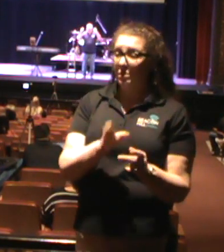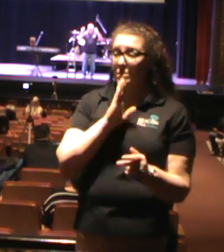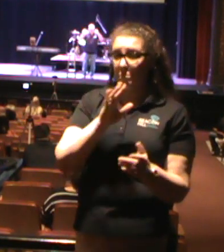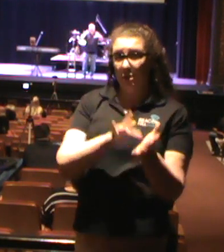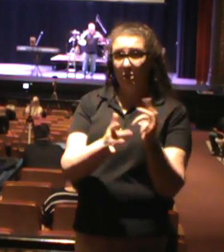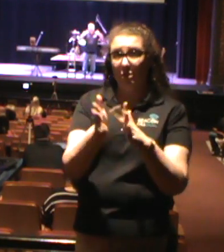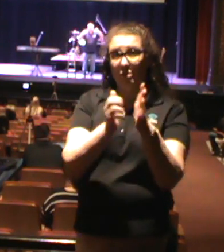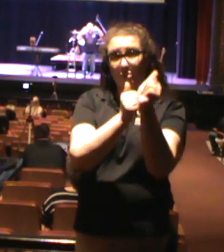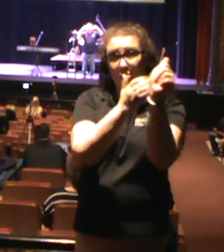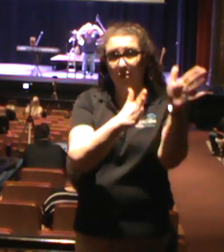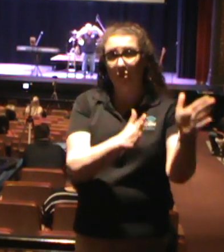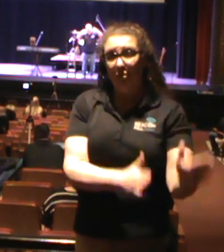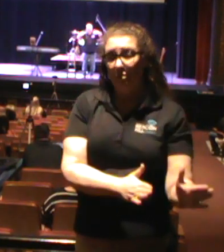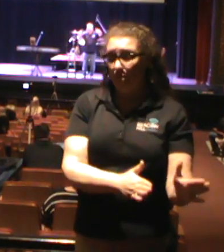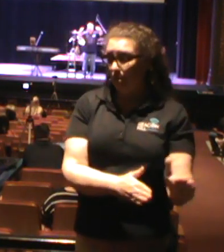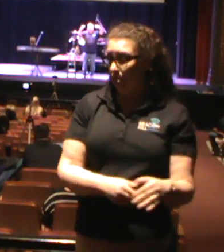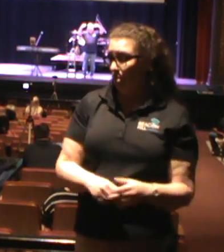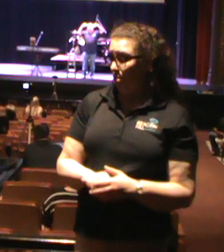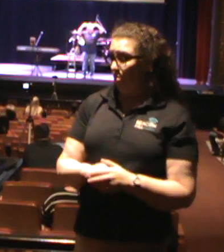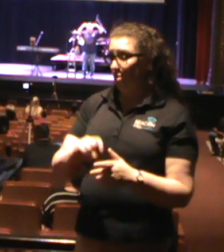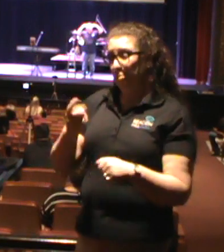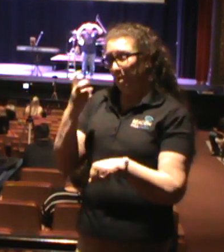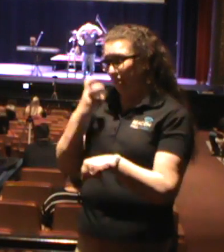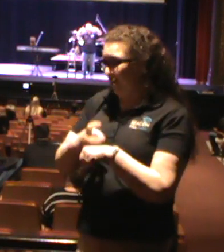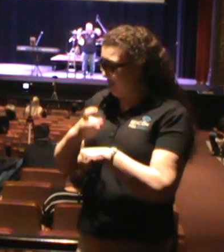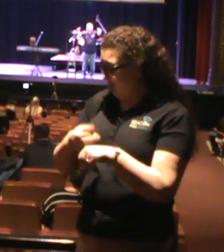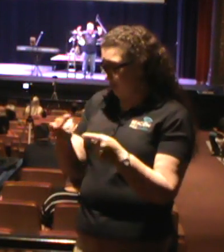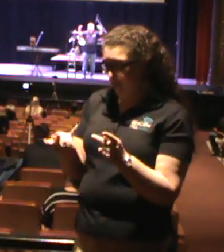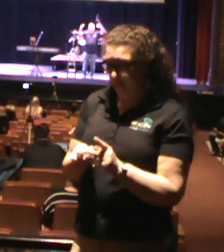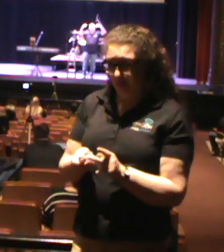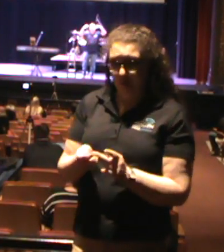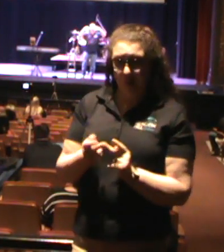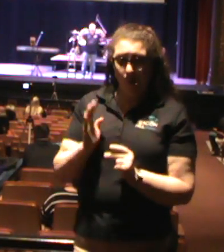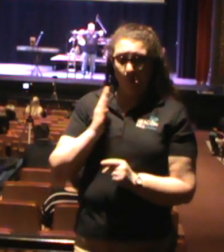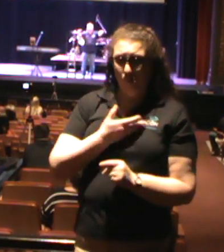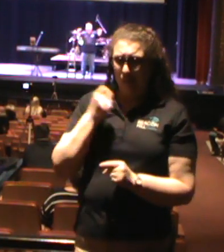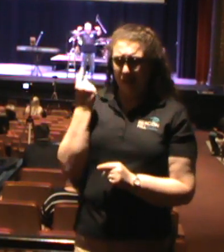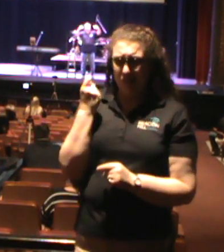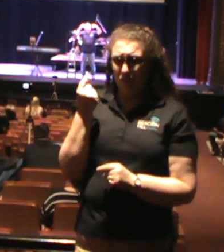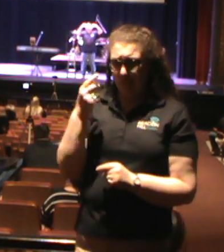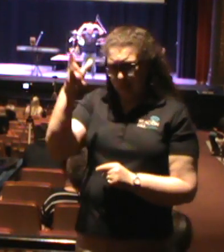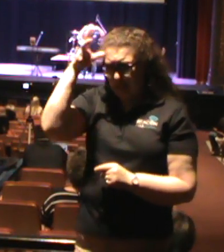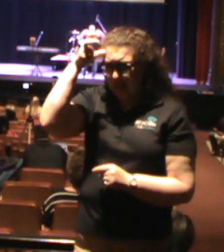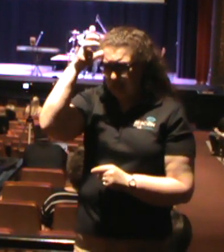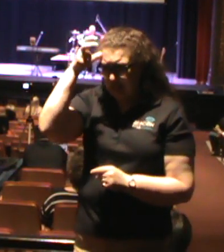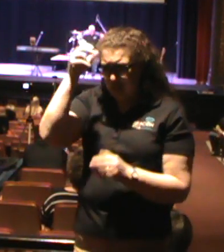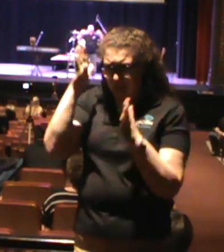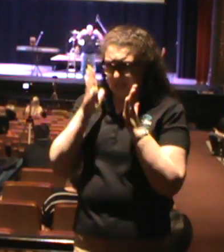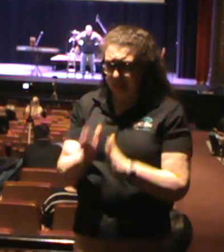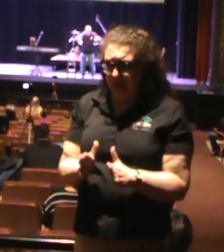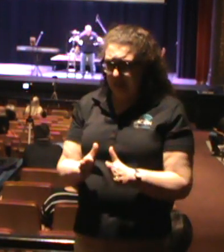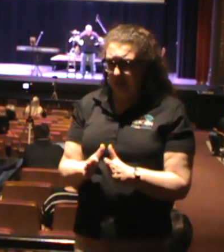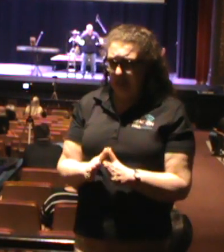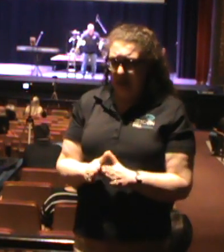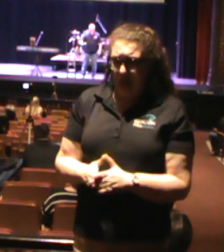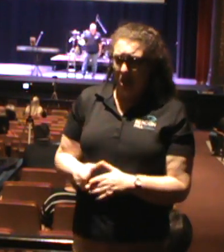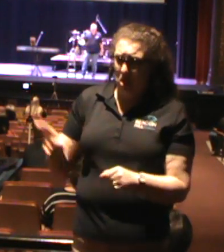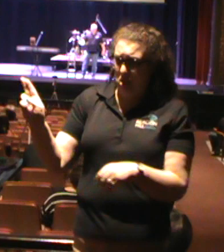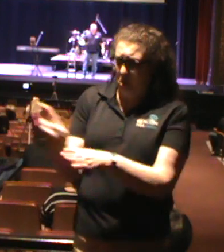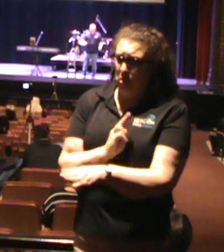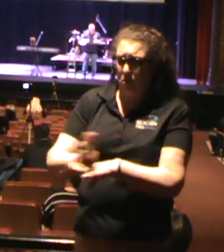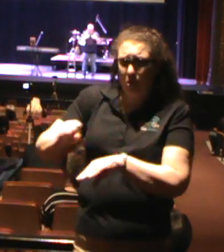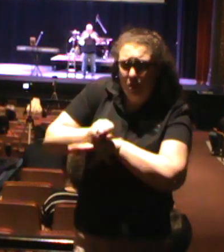to realize where Satan is just exercising his influence and expanding his playground